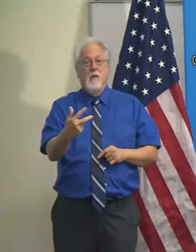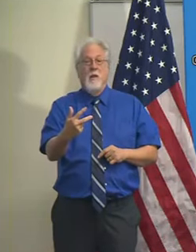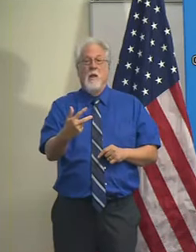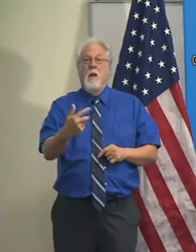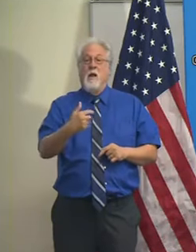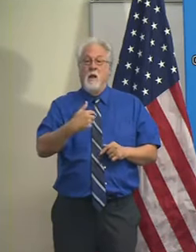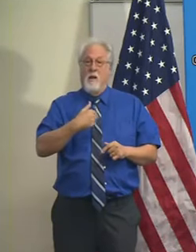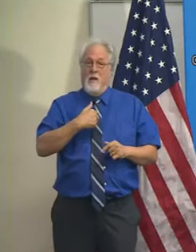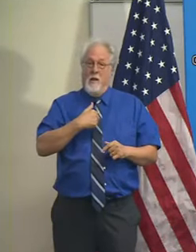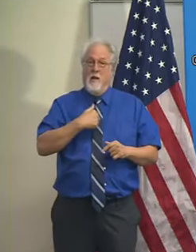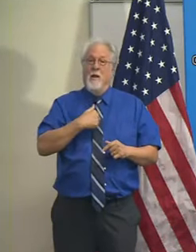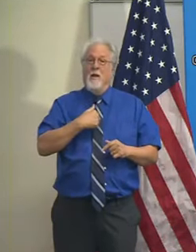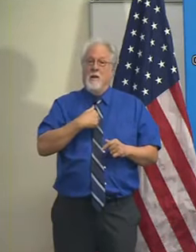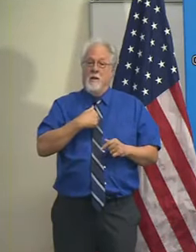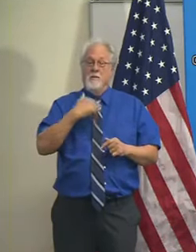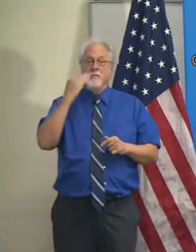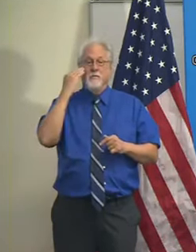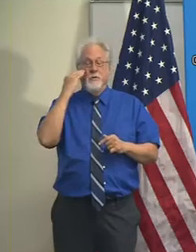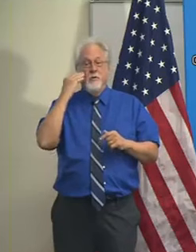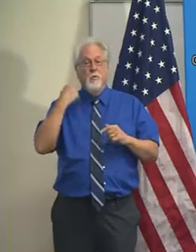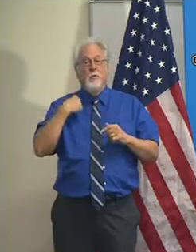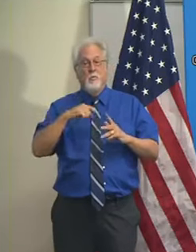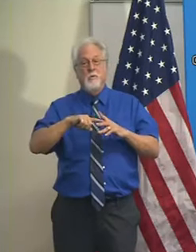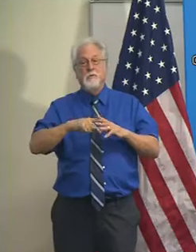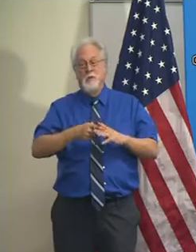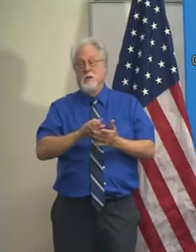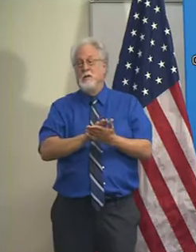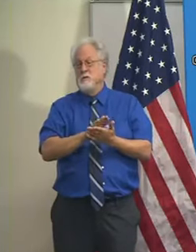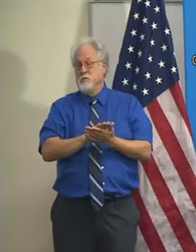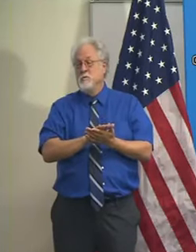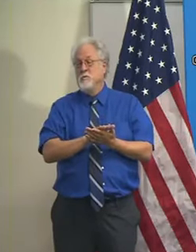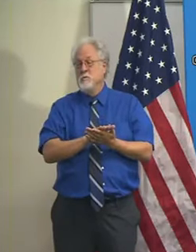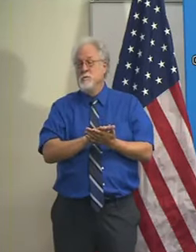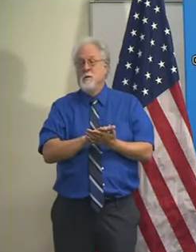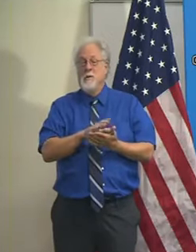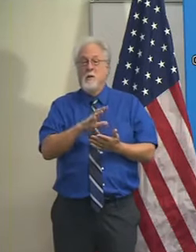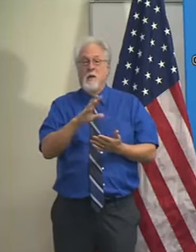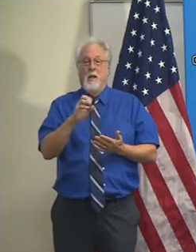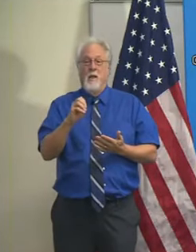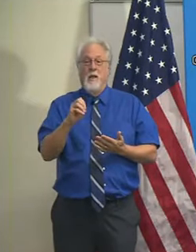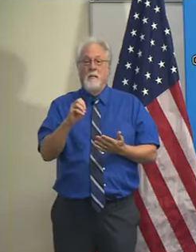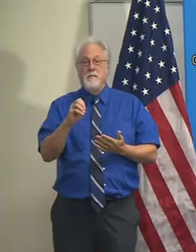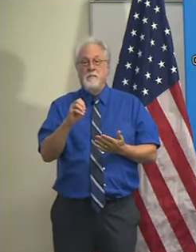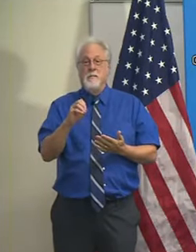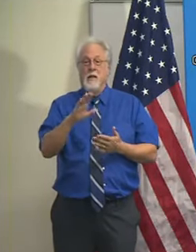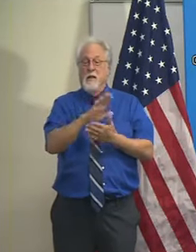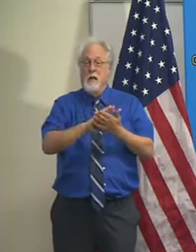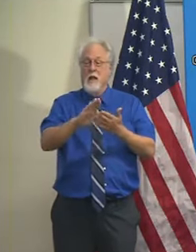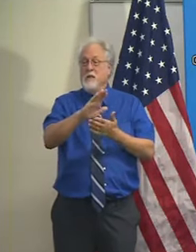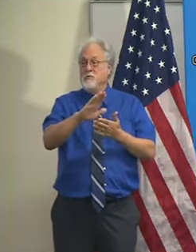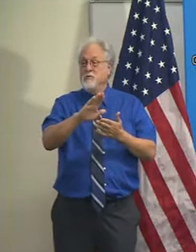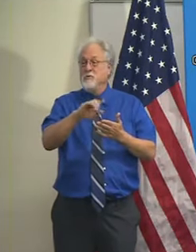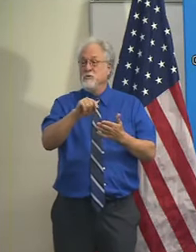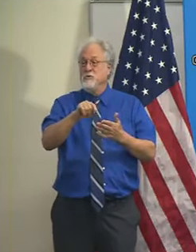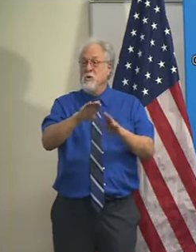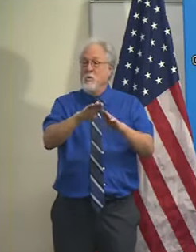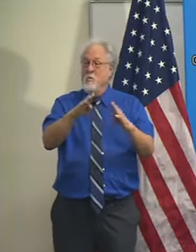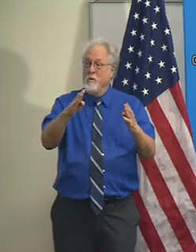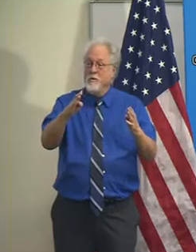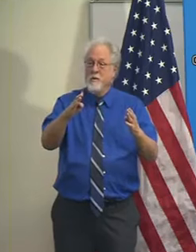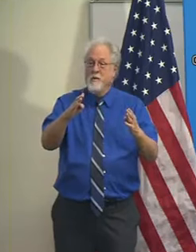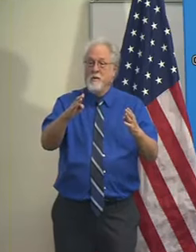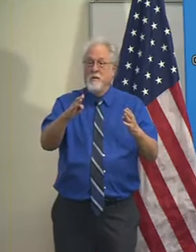mindful that, yeah, we've started school and our college campuses have opened